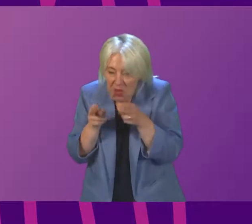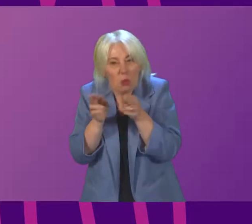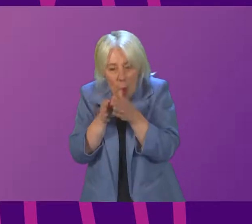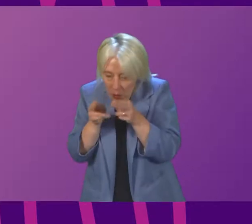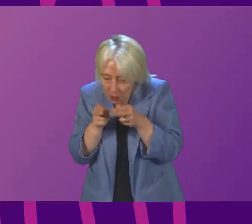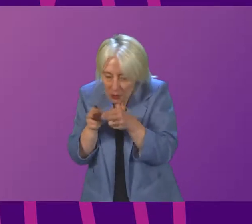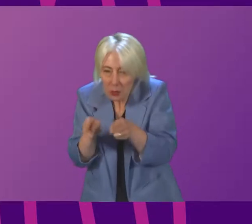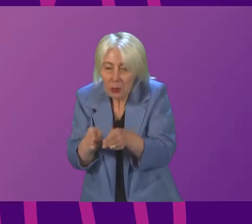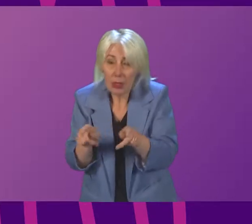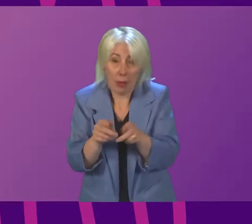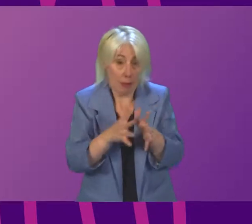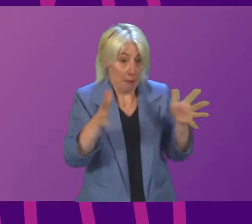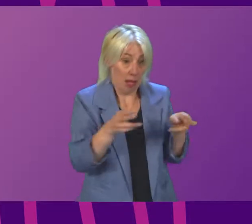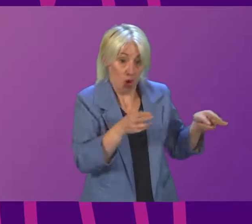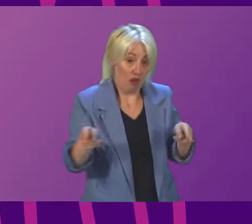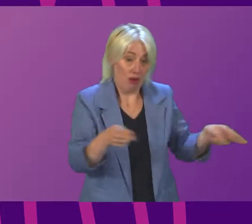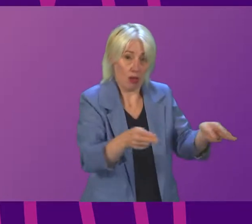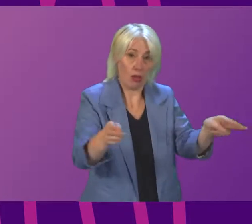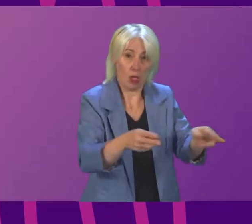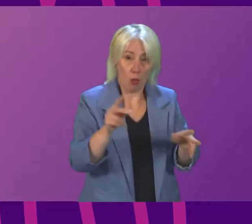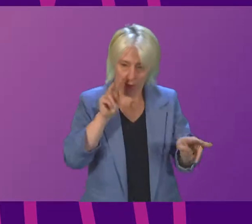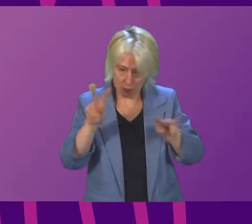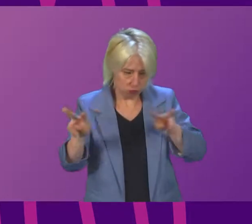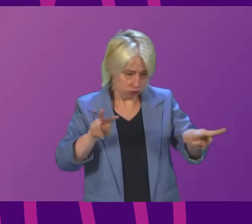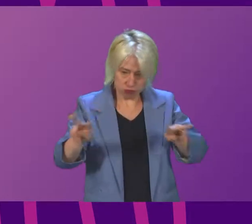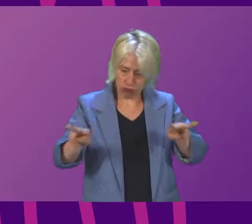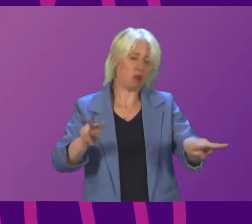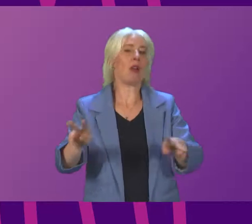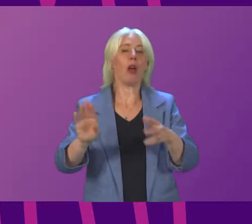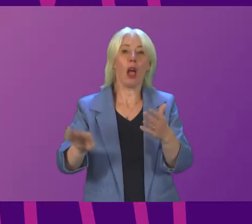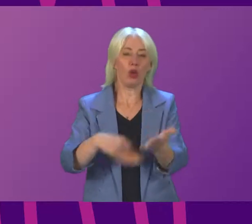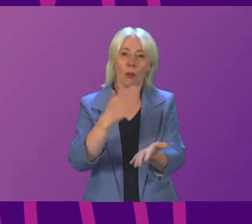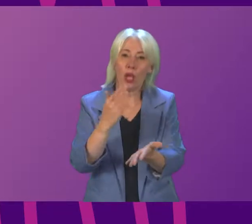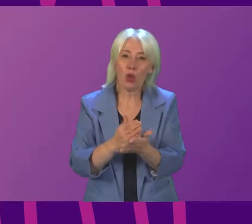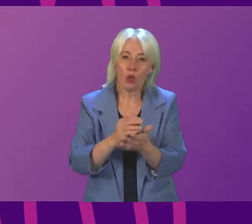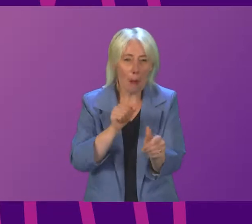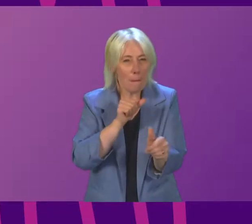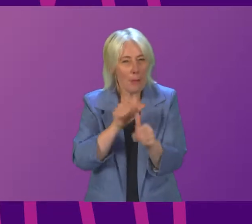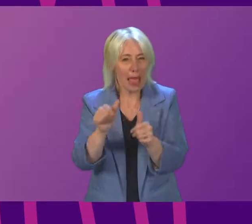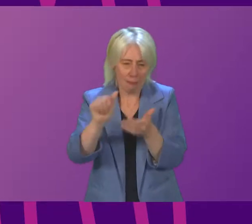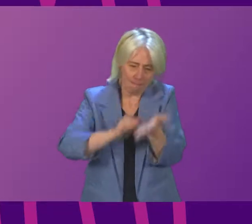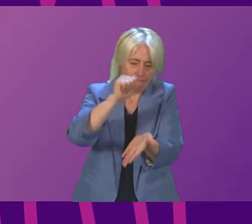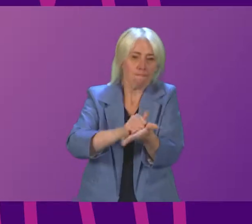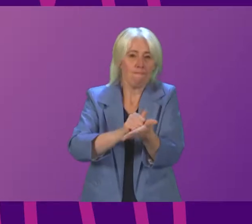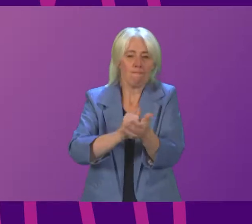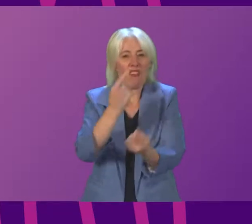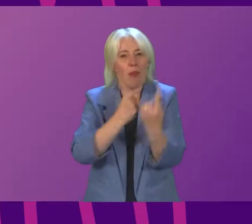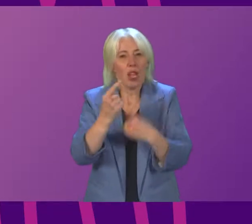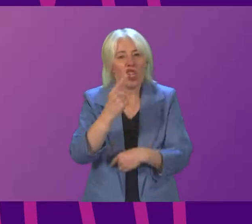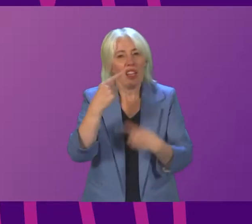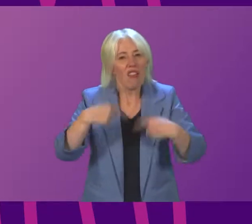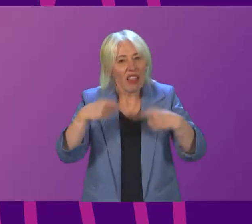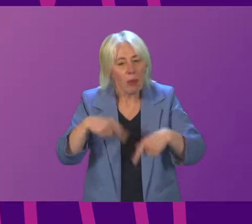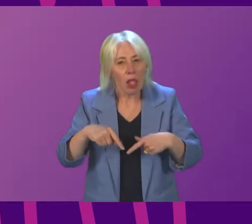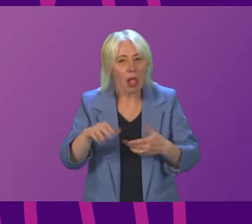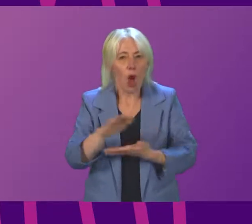main rivers, to ensure that we have the best and most accurate information available to enable us to make the